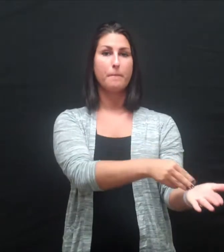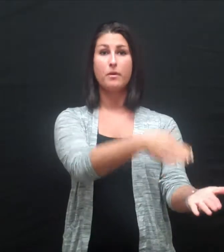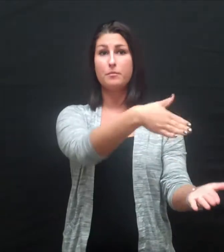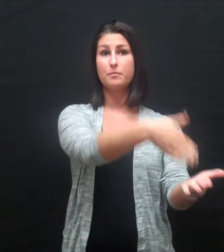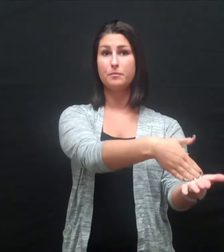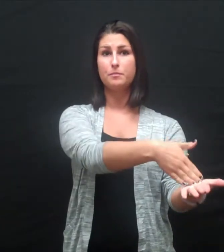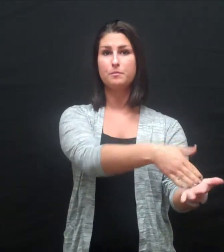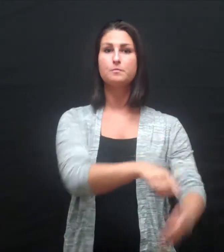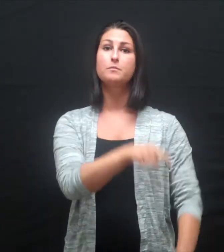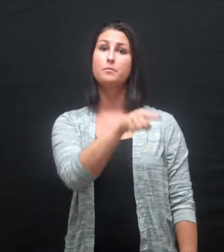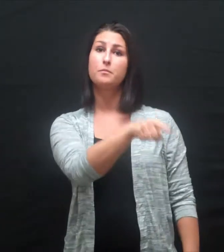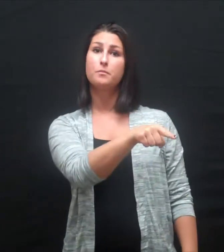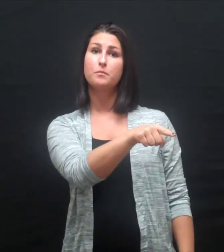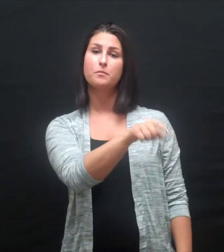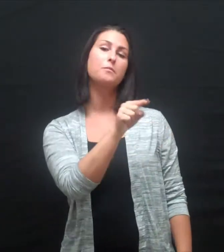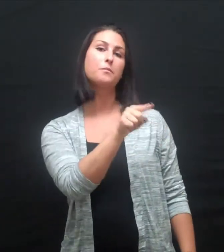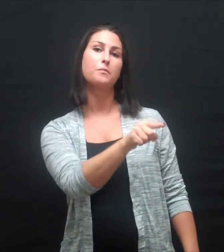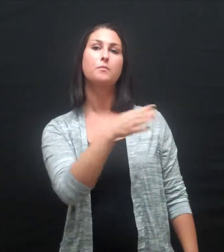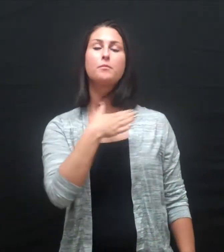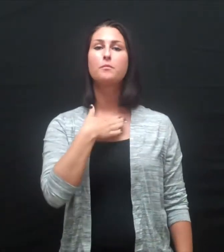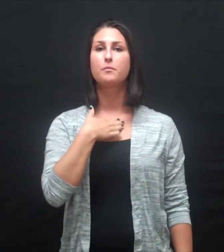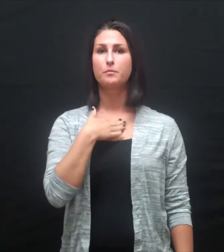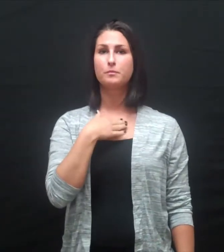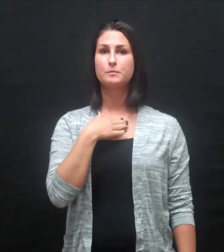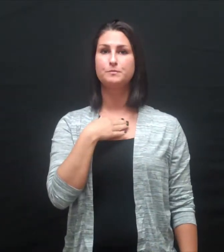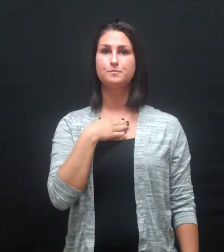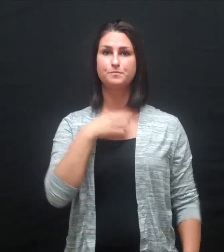for the Center for Adherence and Self-Management.